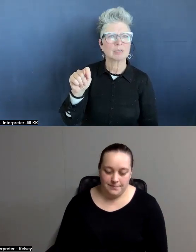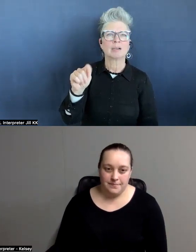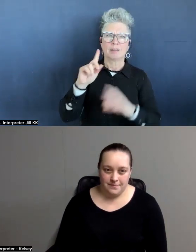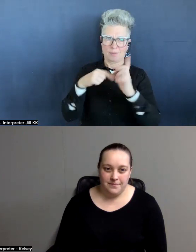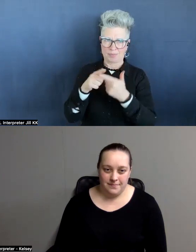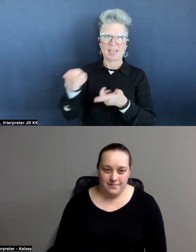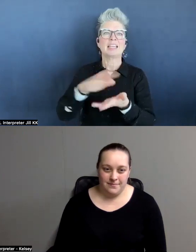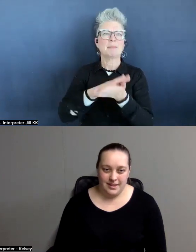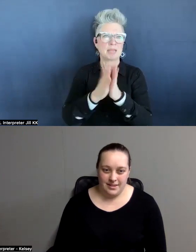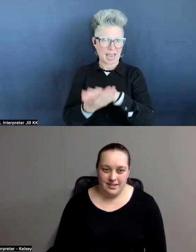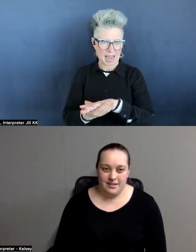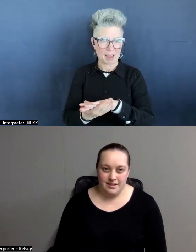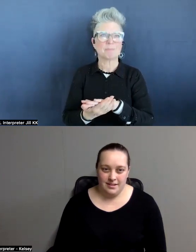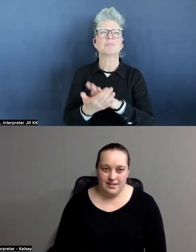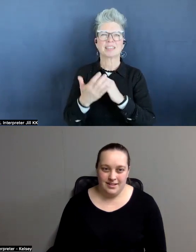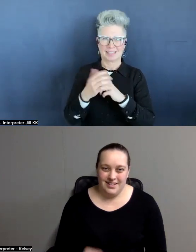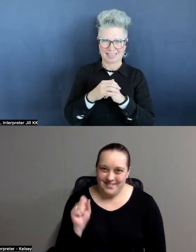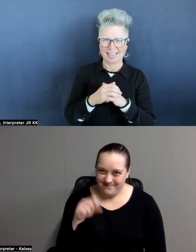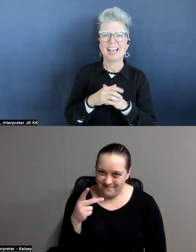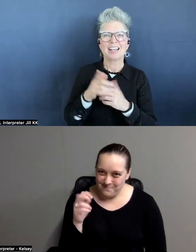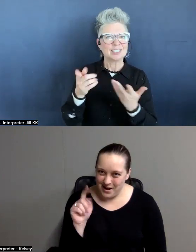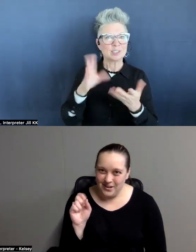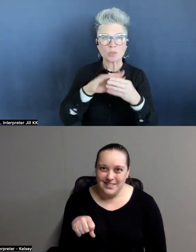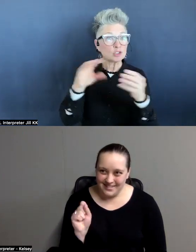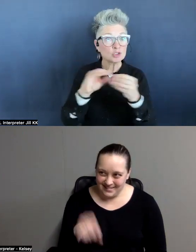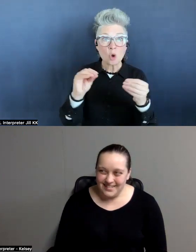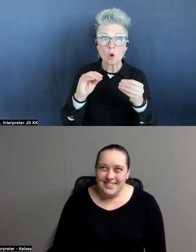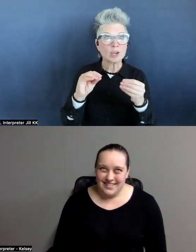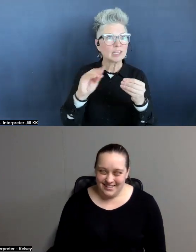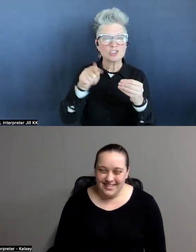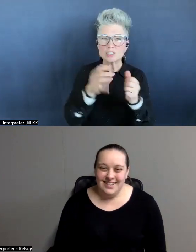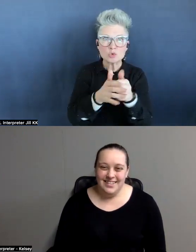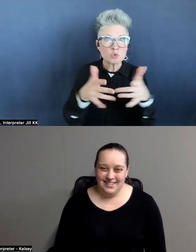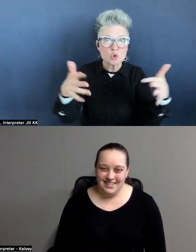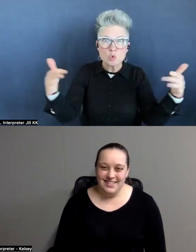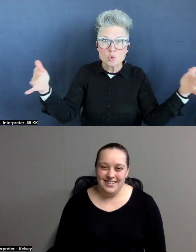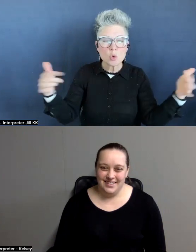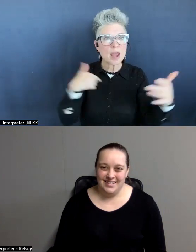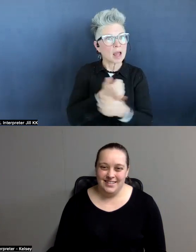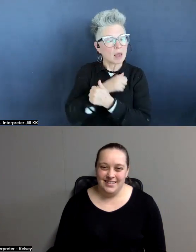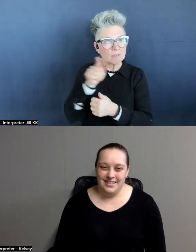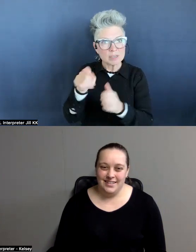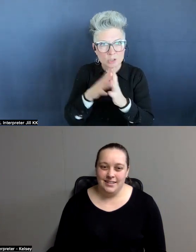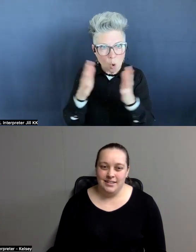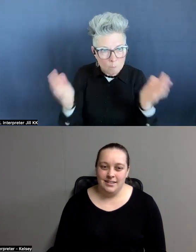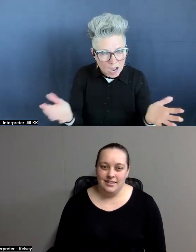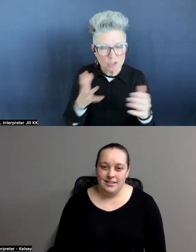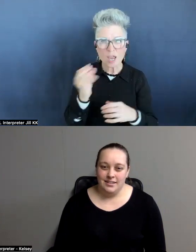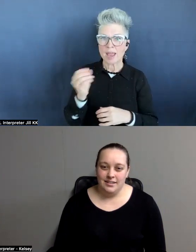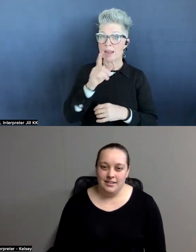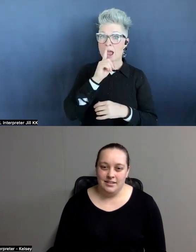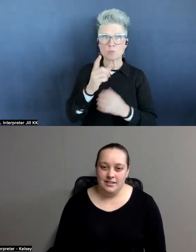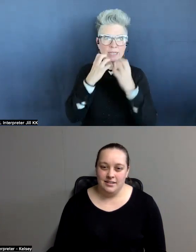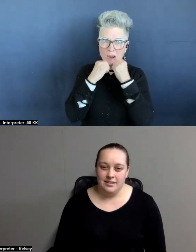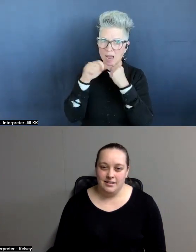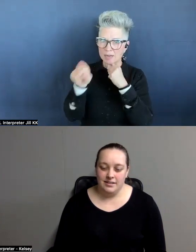this love for Maeve. And so there was the story just grew. And I loved him so much. And I really hung on to him. Now,